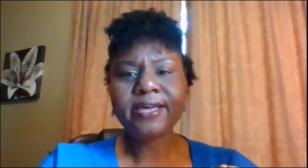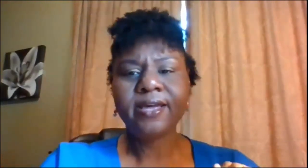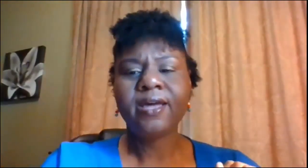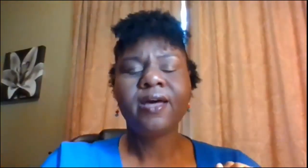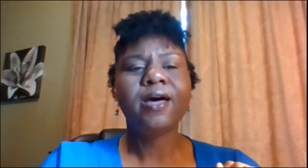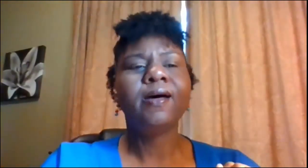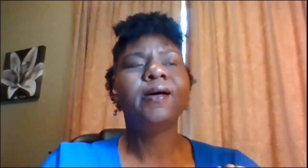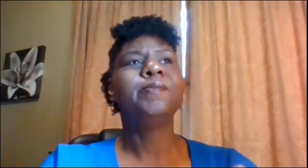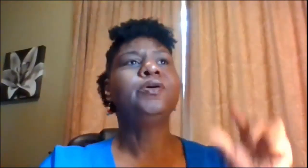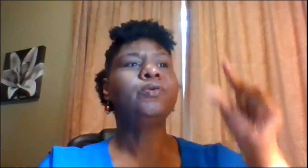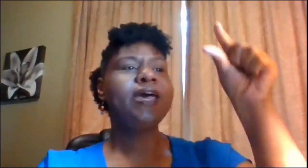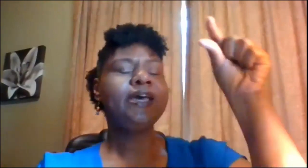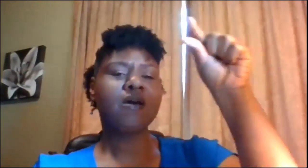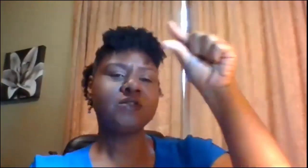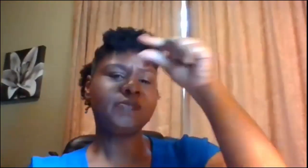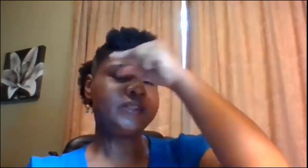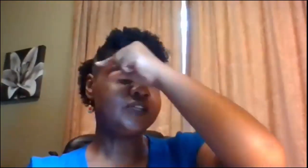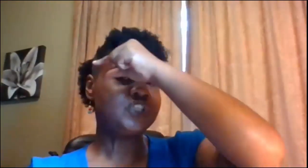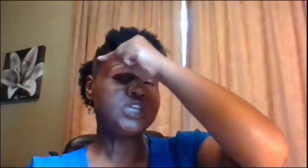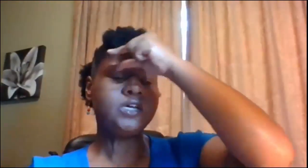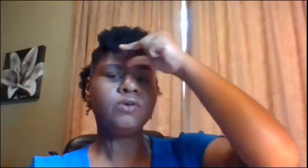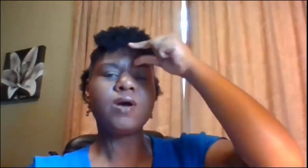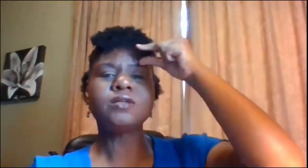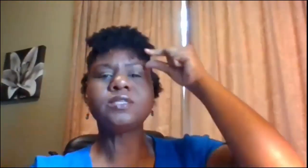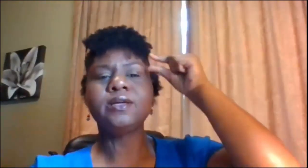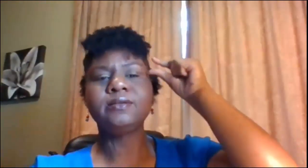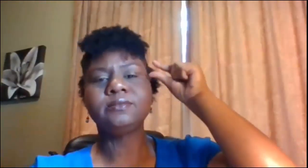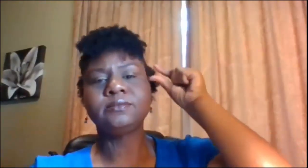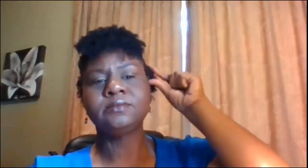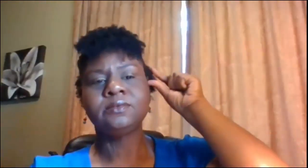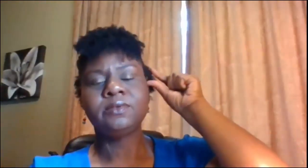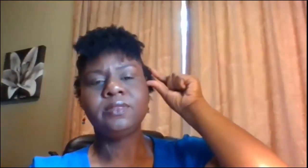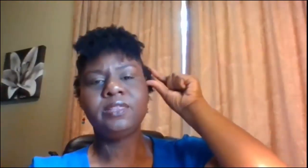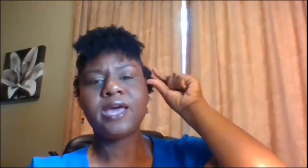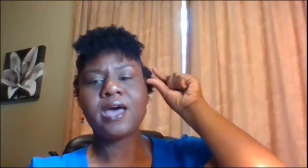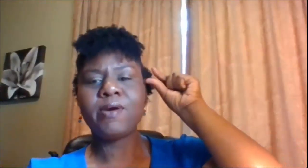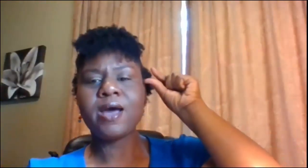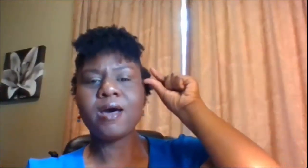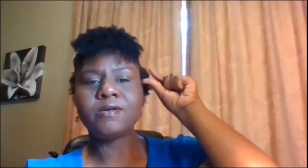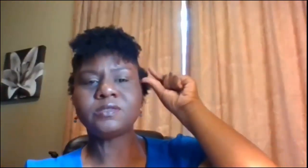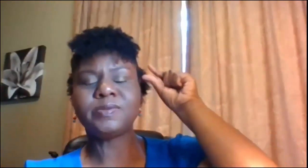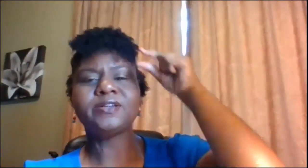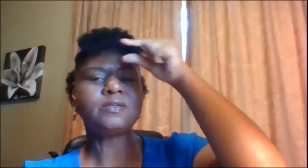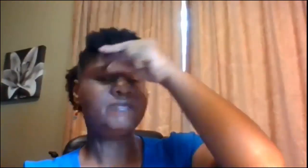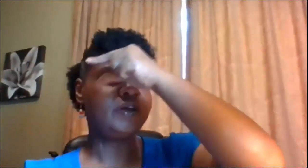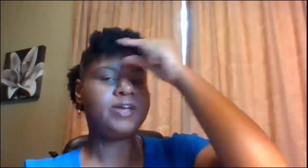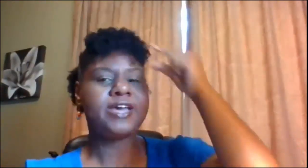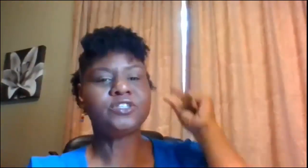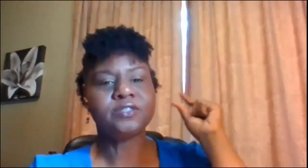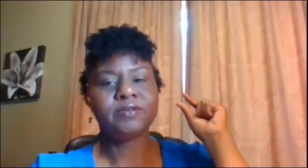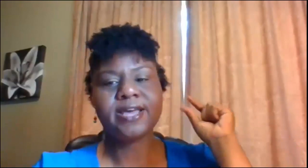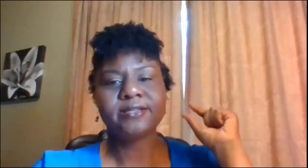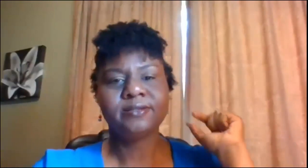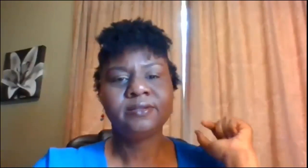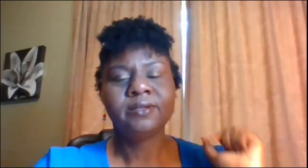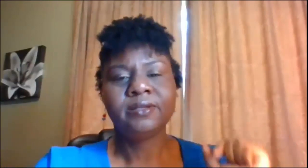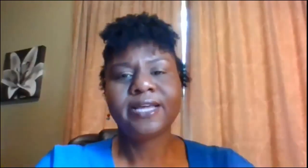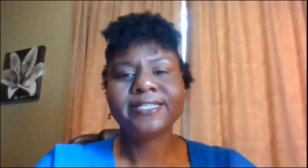gray can also be the G across the the eyebrows but there's some variations on that that